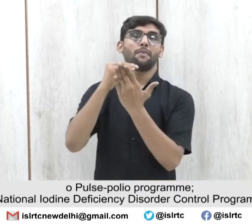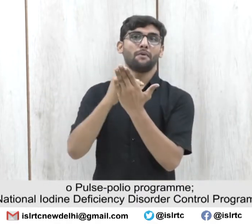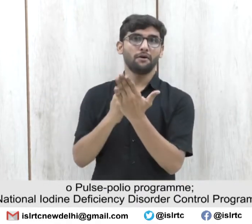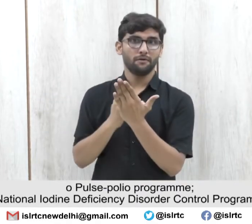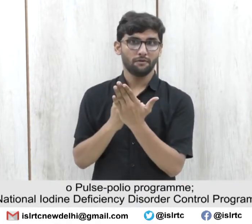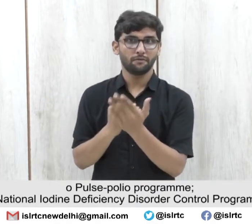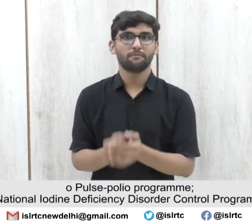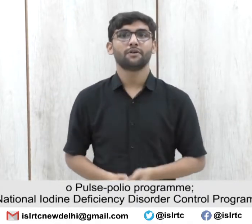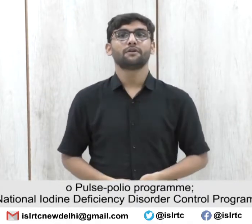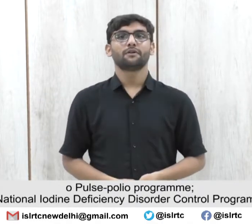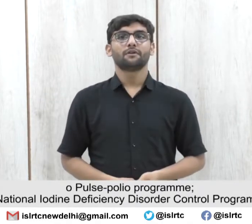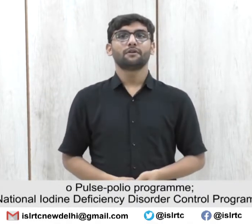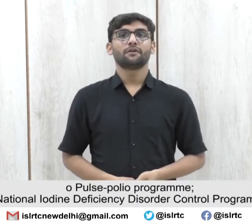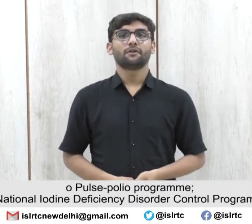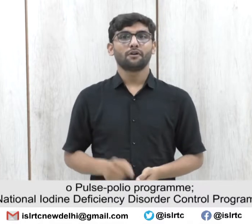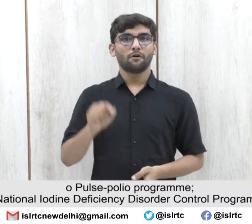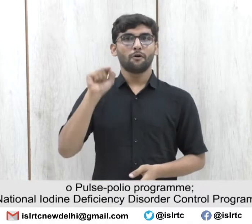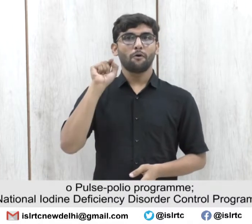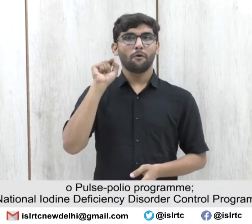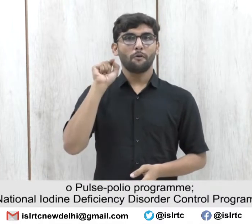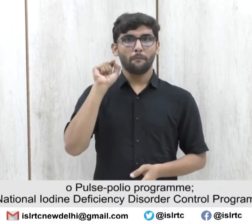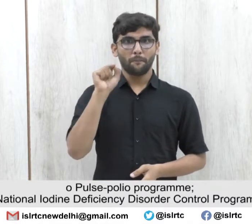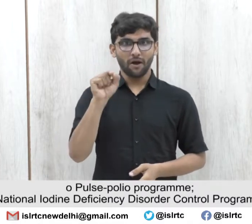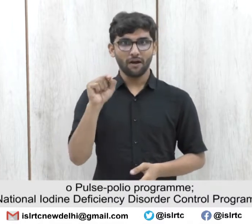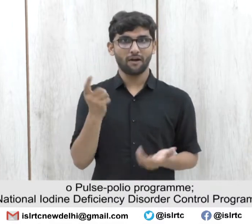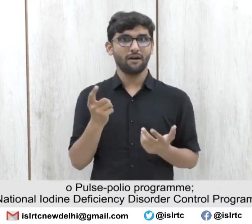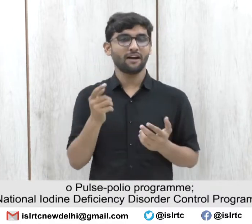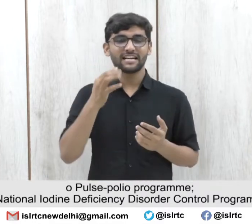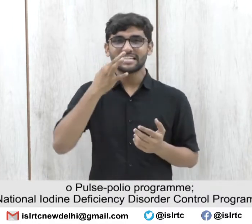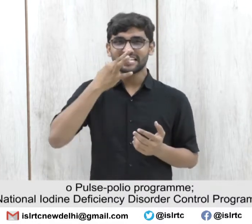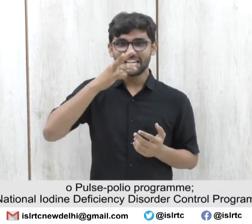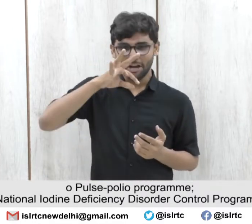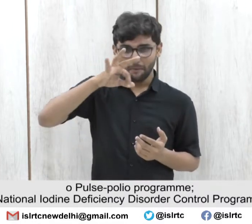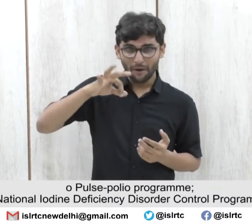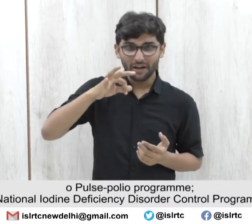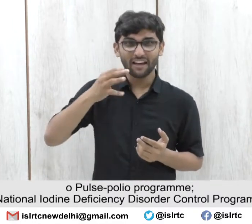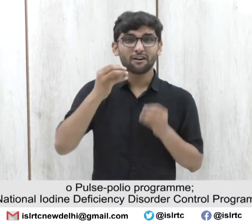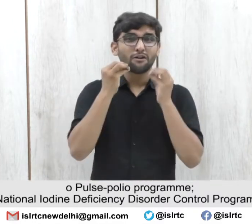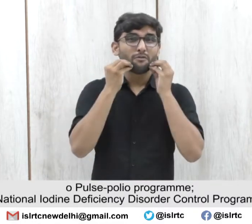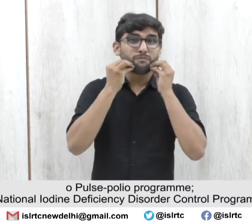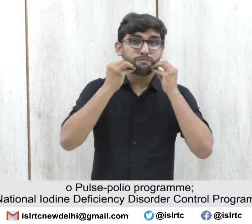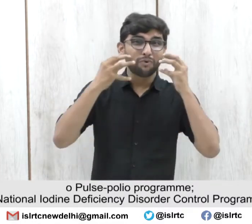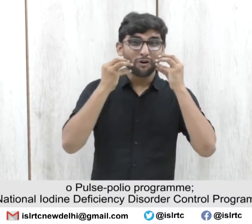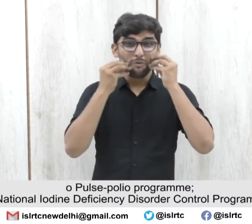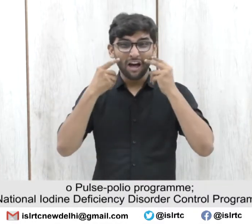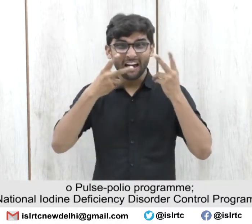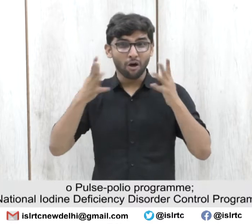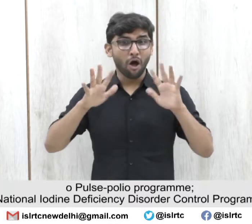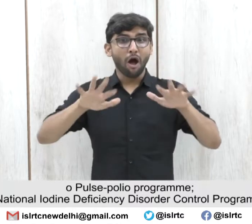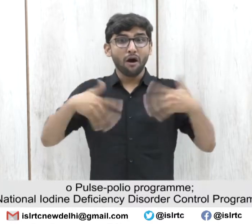.1 Iodine Deficiency Disorder